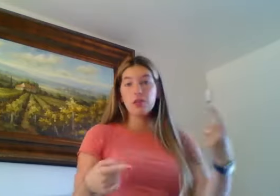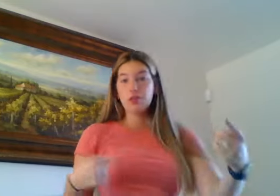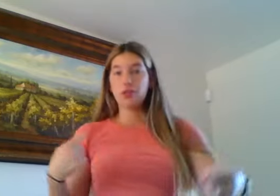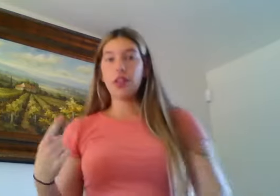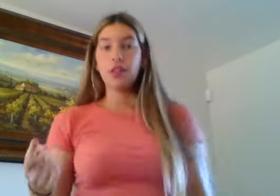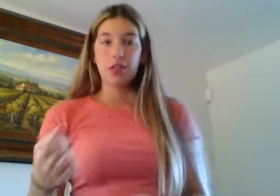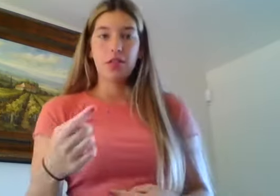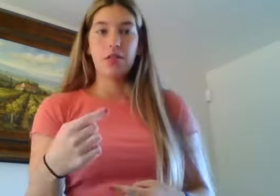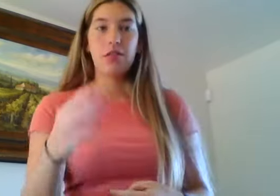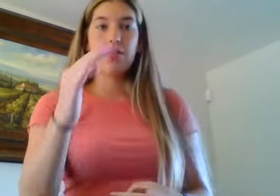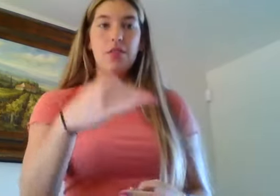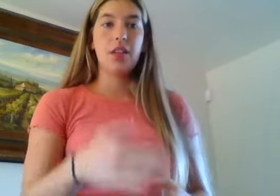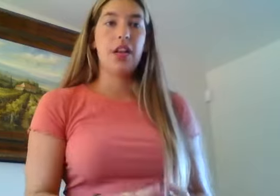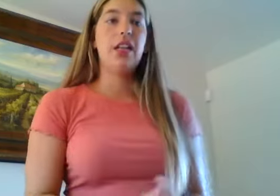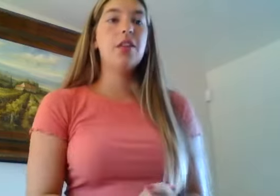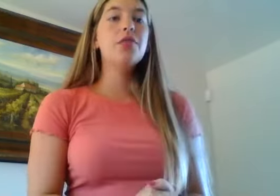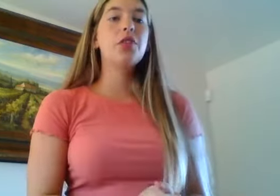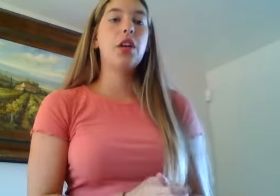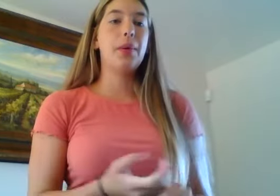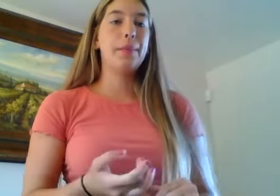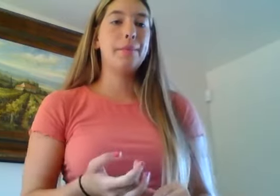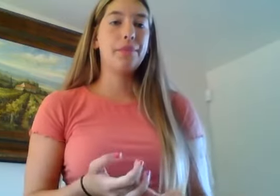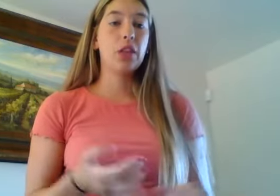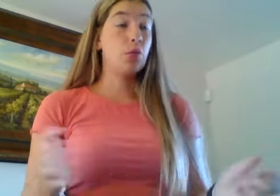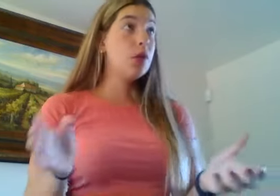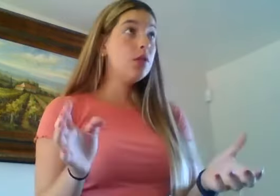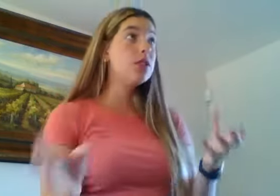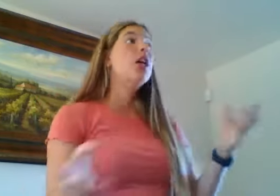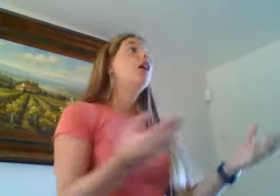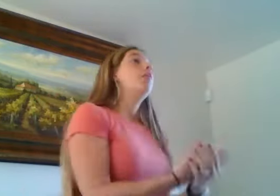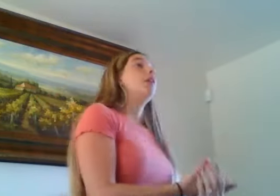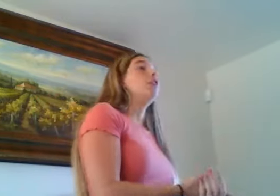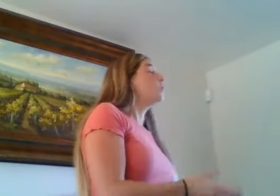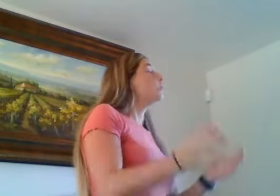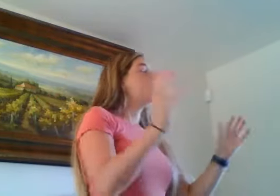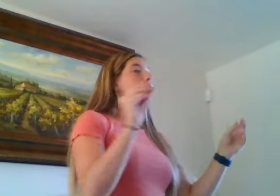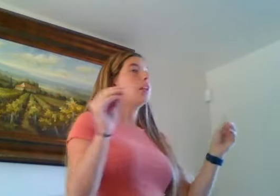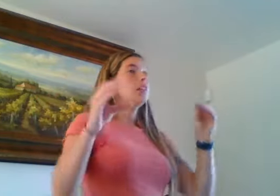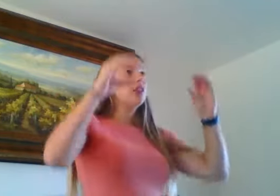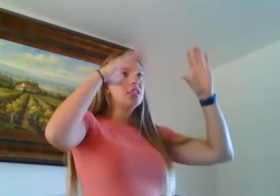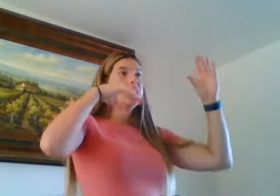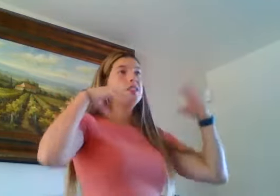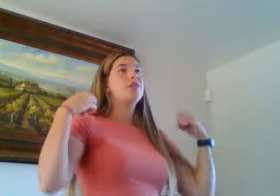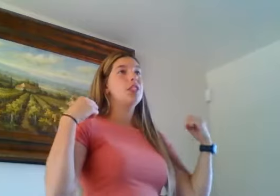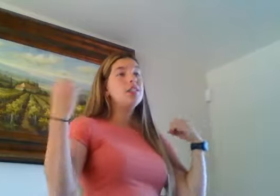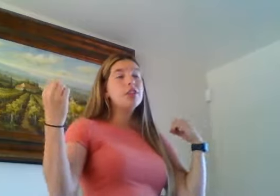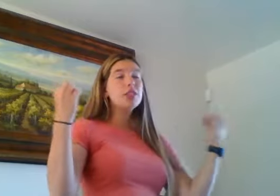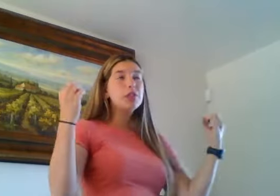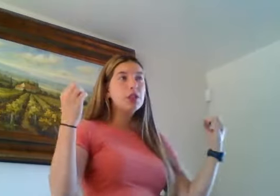go through it later for the rules, but just to make you like notice the difference between